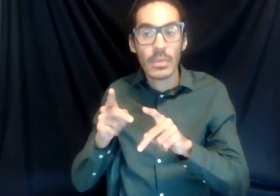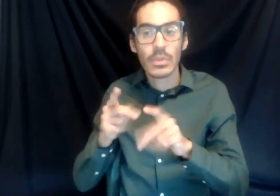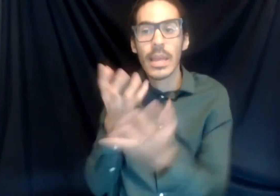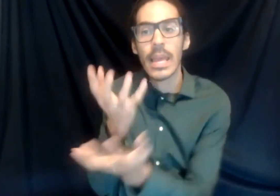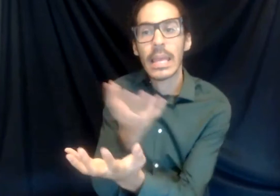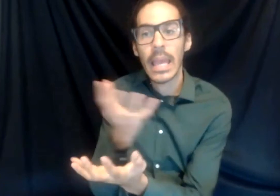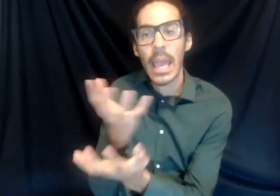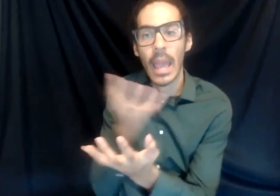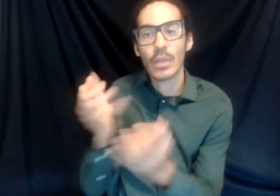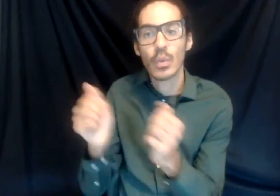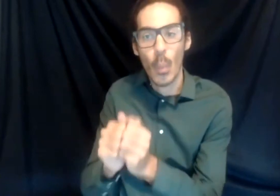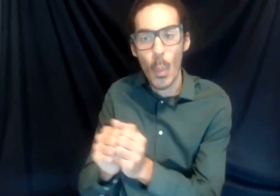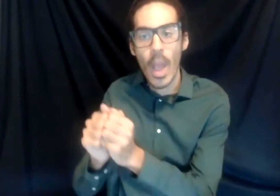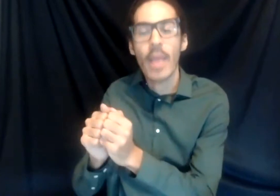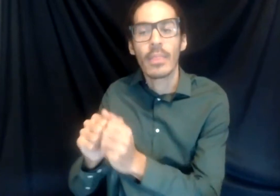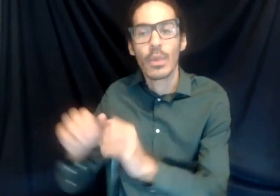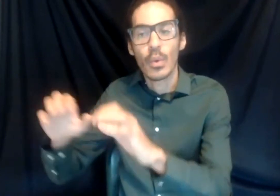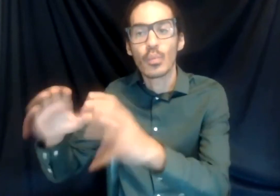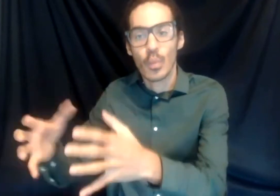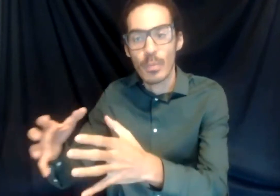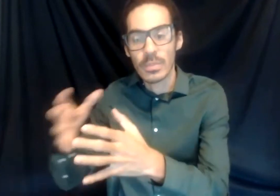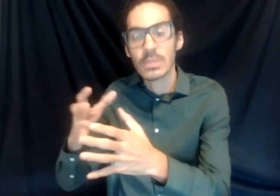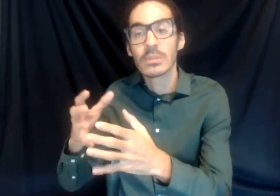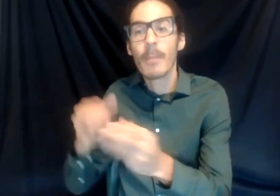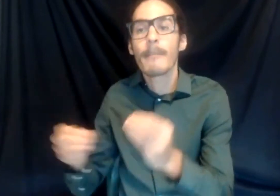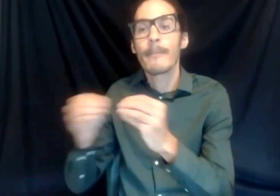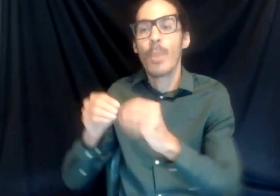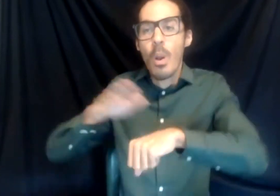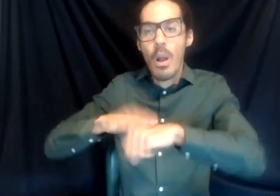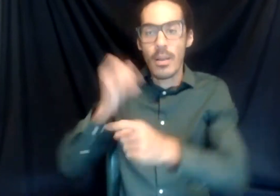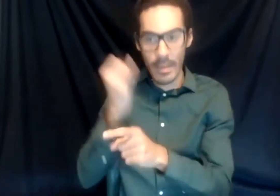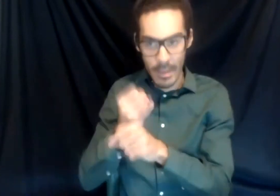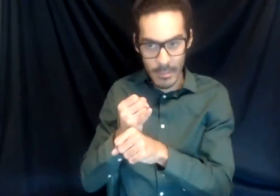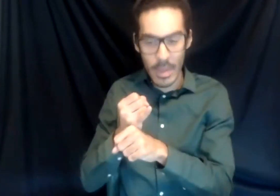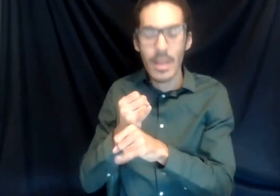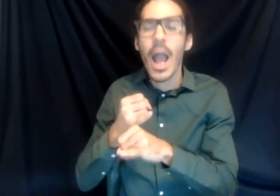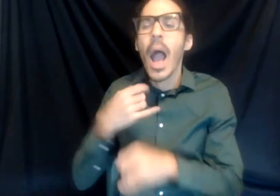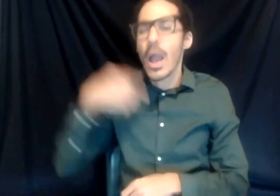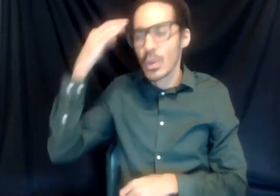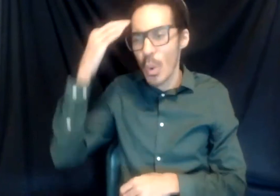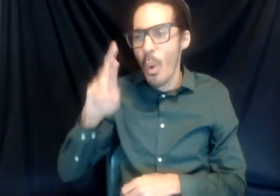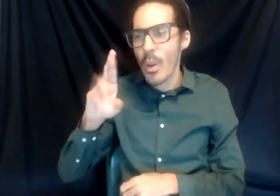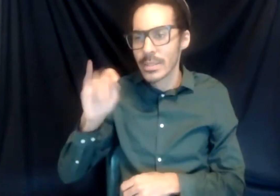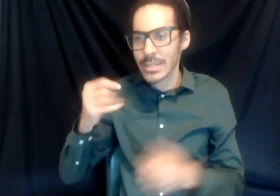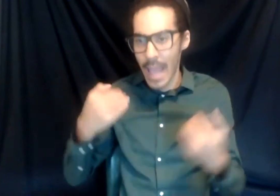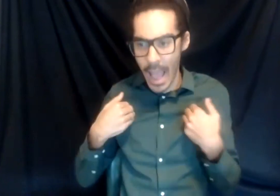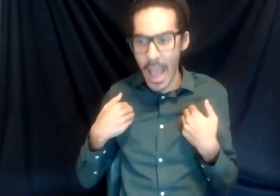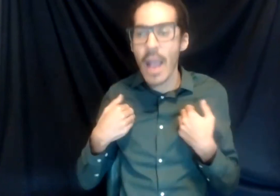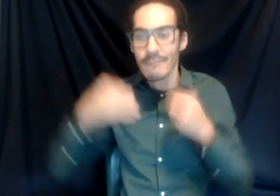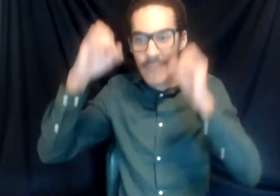groups even more on campus. So I know RIT does do a bit of, um, education on the deaf and hard